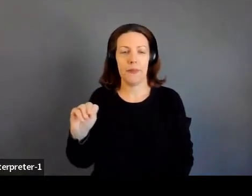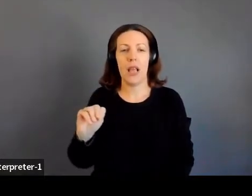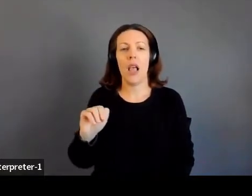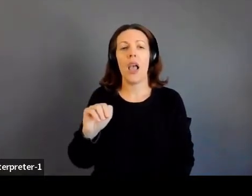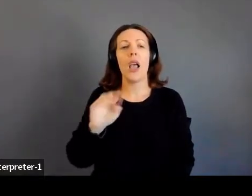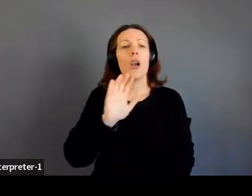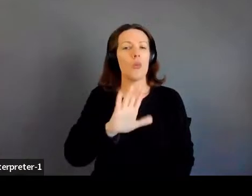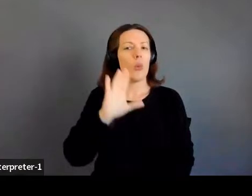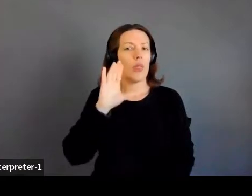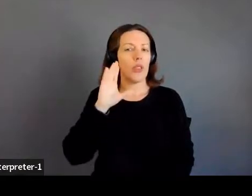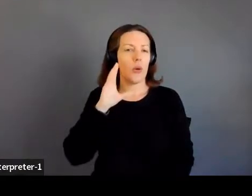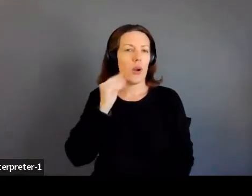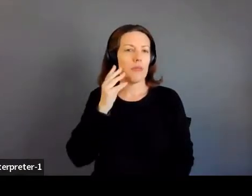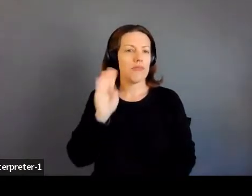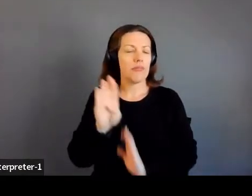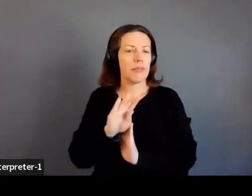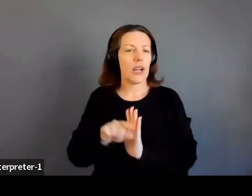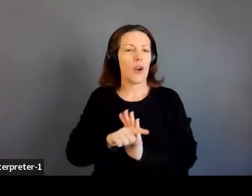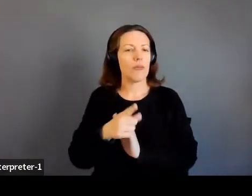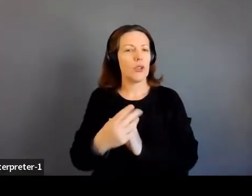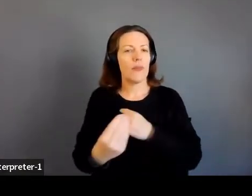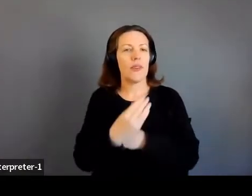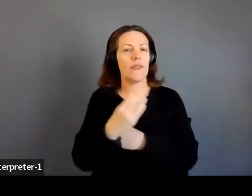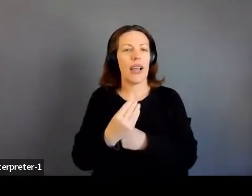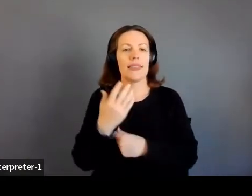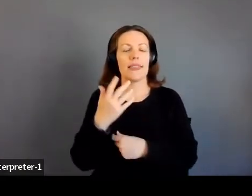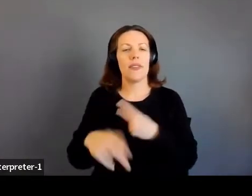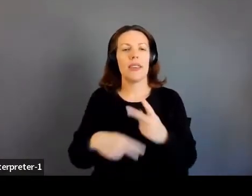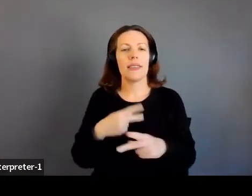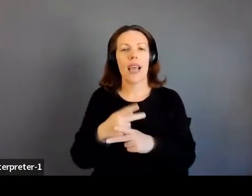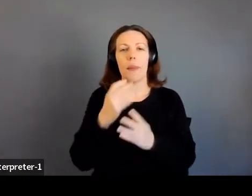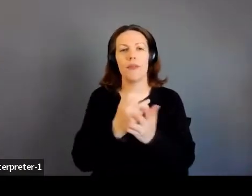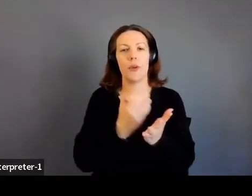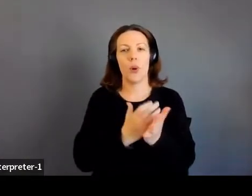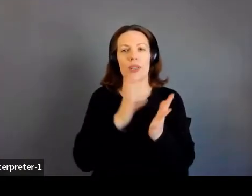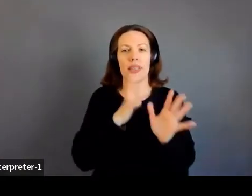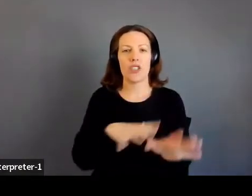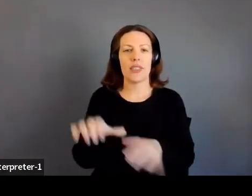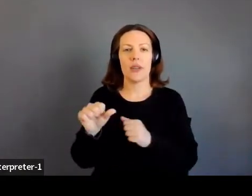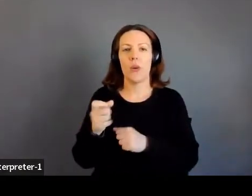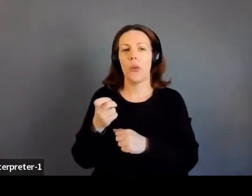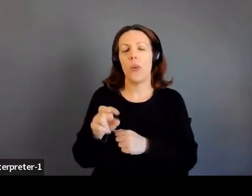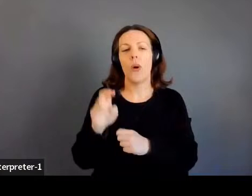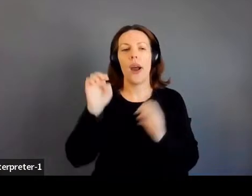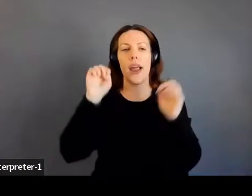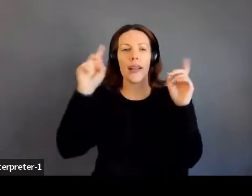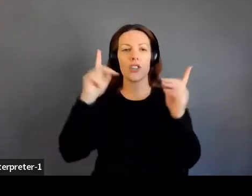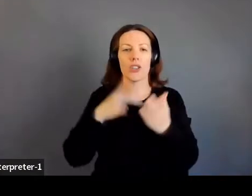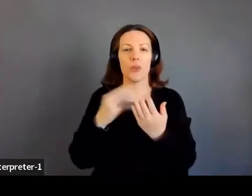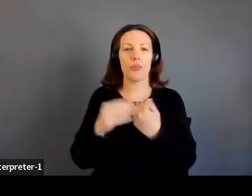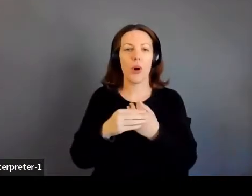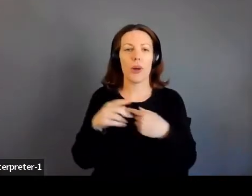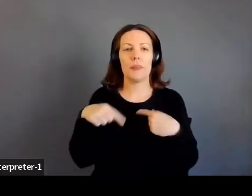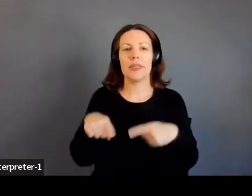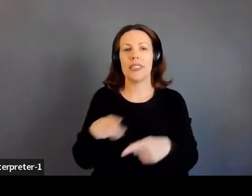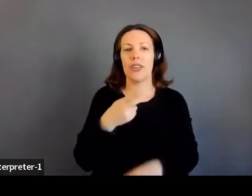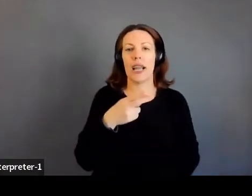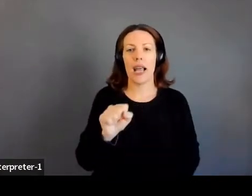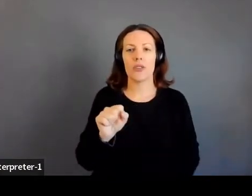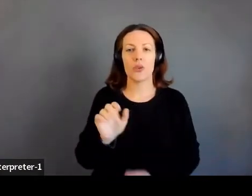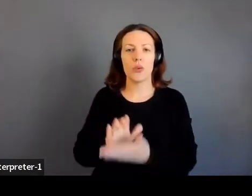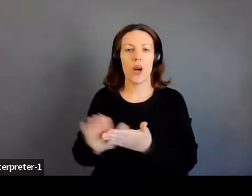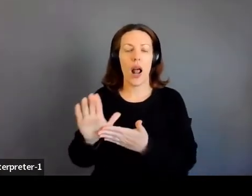have any advice on the types of coursework they should consider or educational programs throughout high school and college and